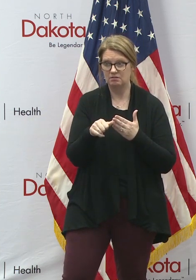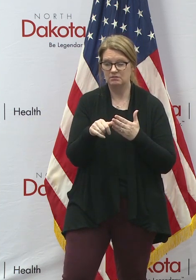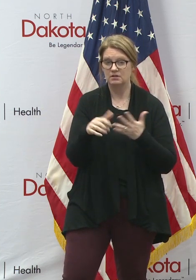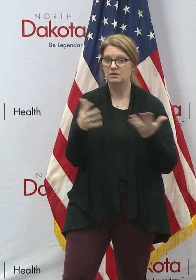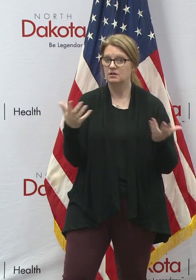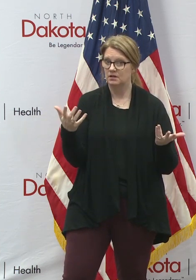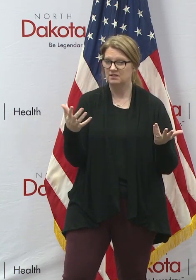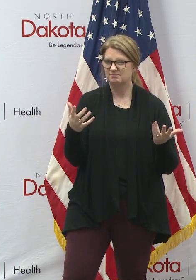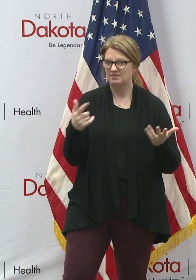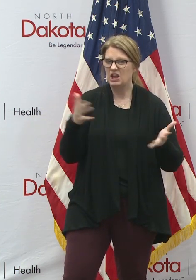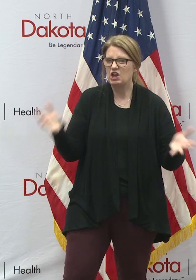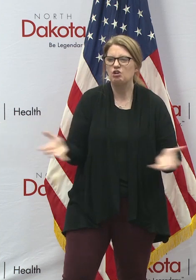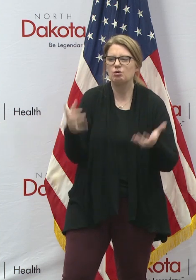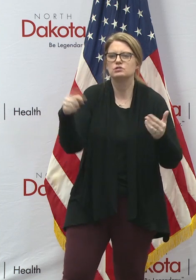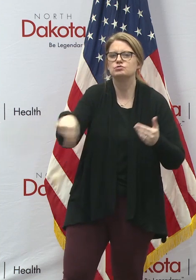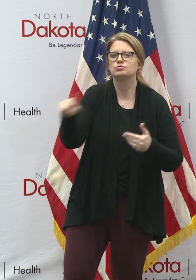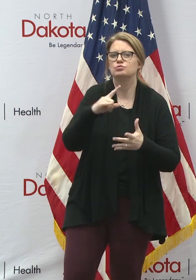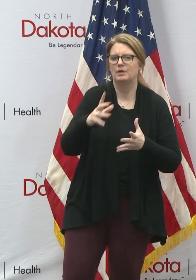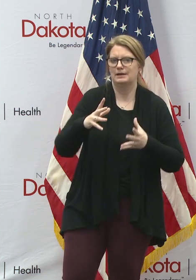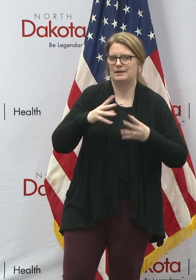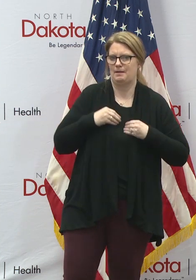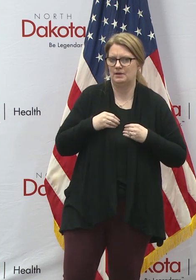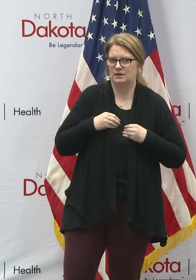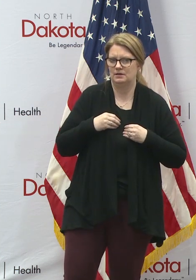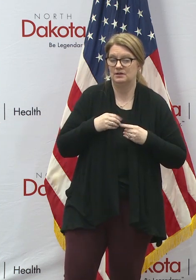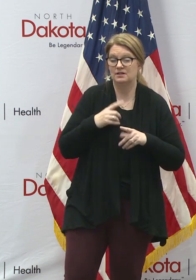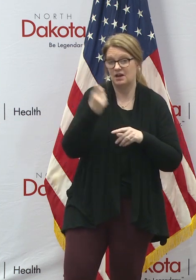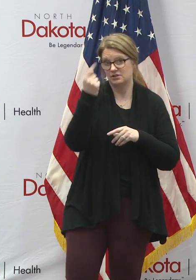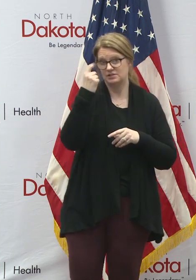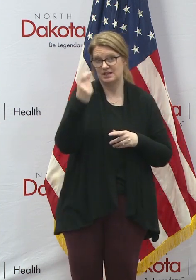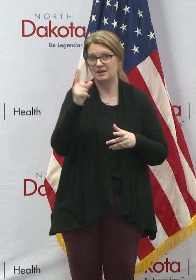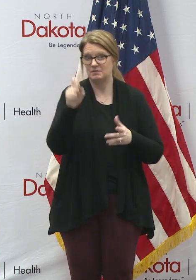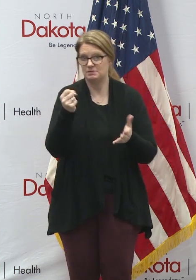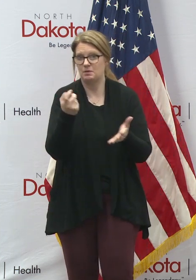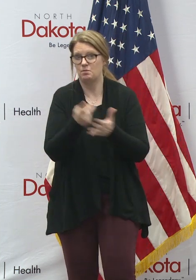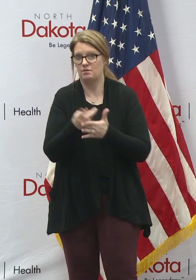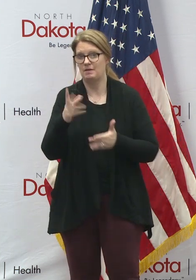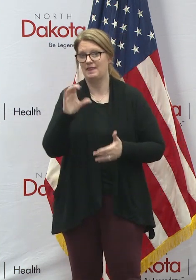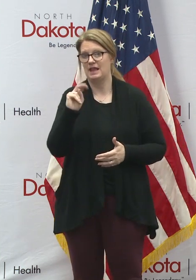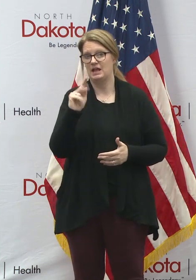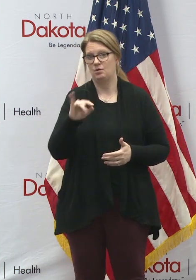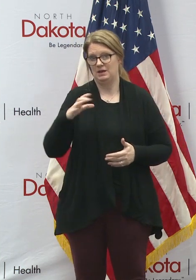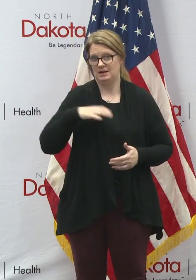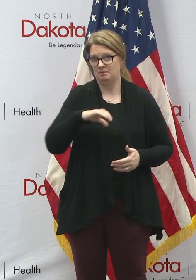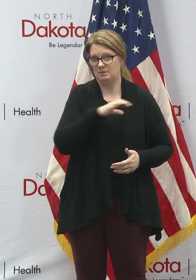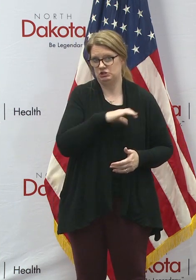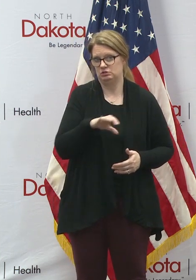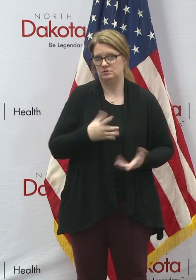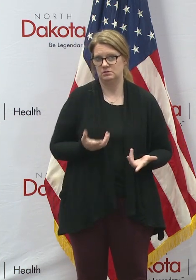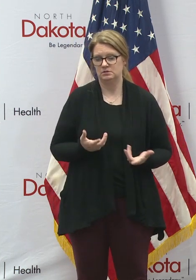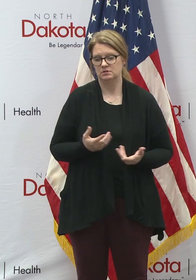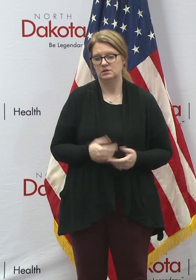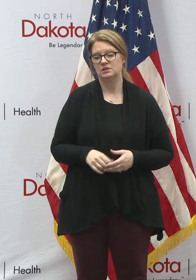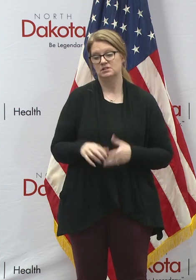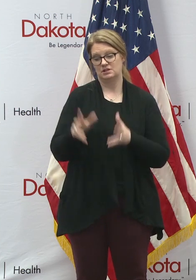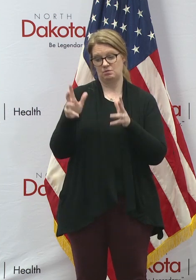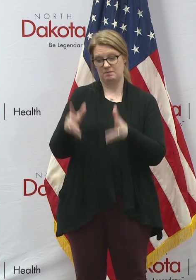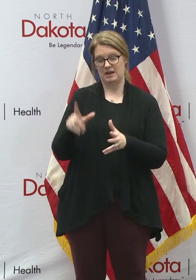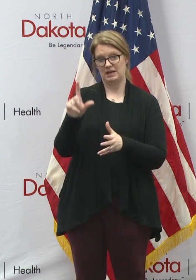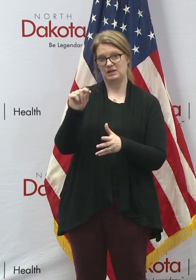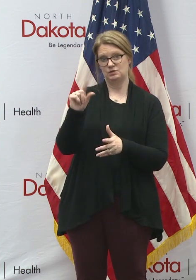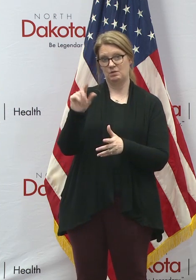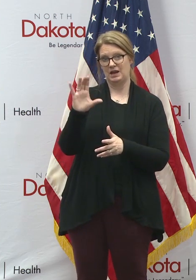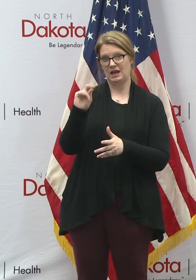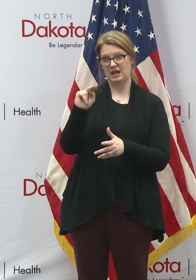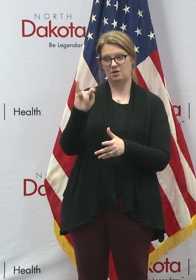option, but it has to be approved by their county commission. And so we certainly hope that the other remaining 20 counties will avail